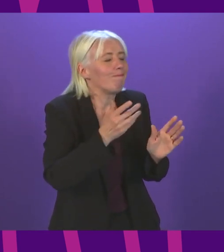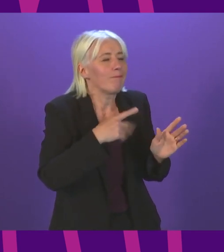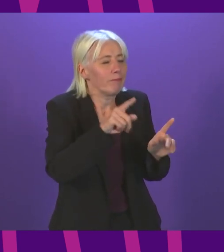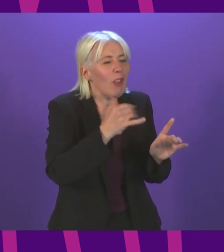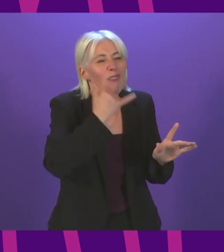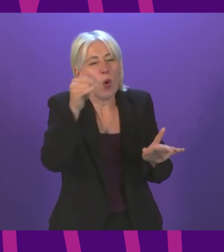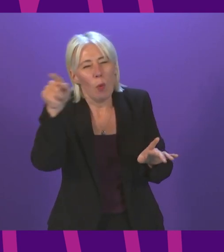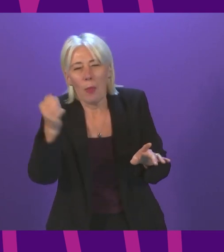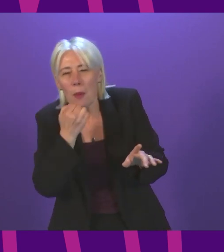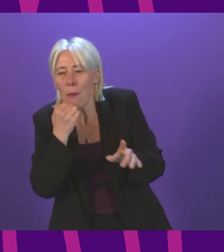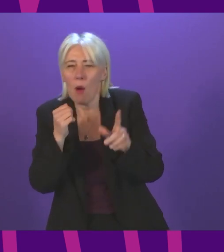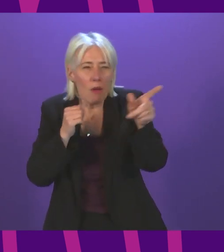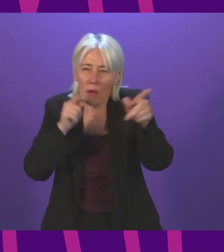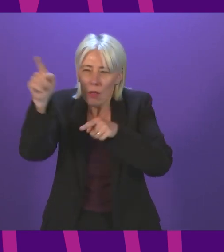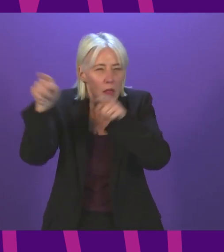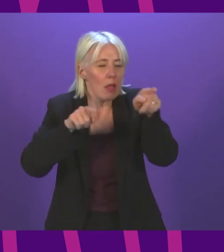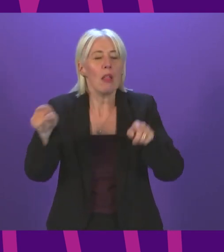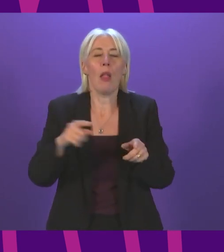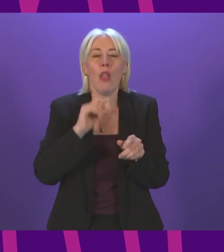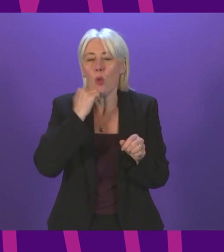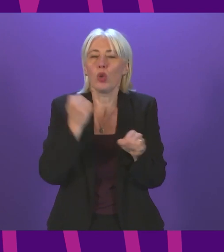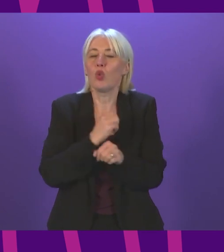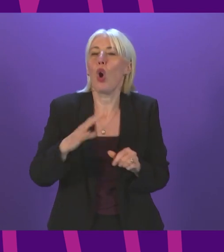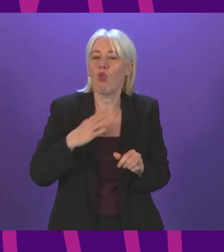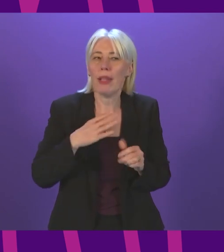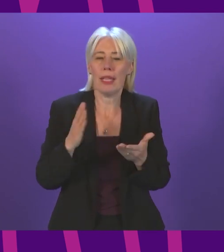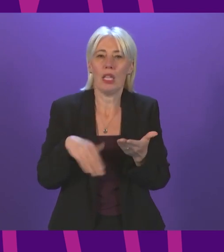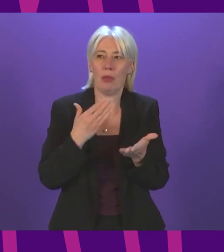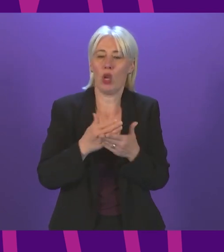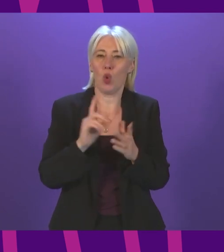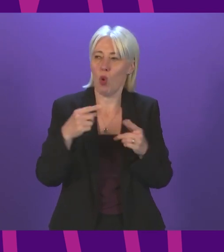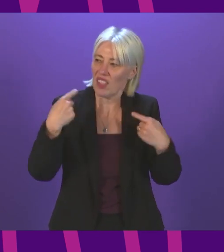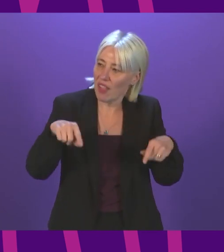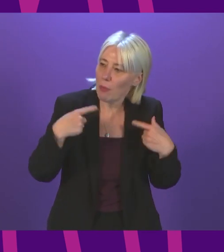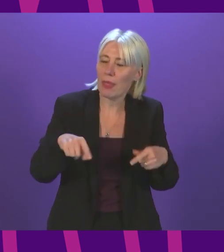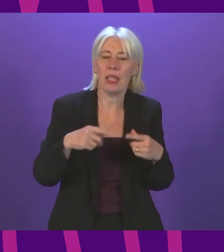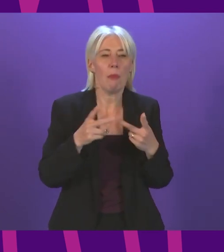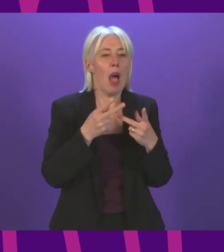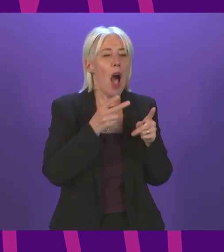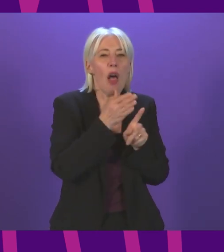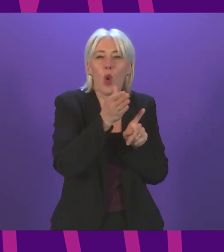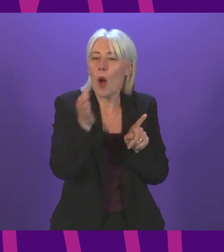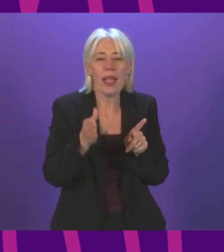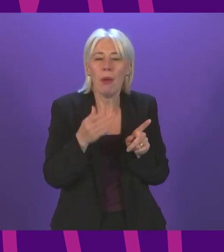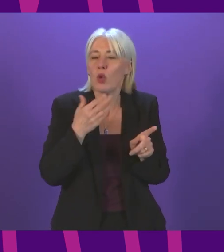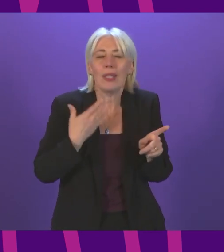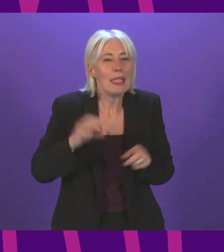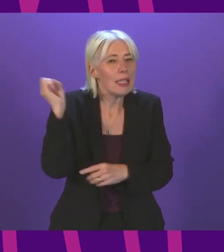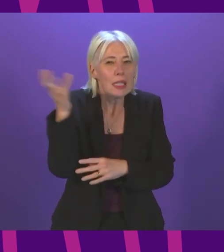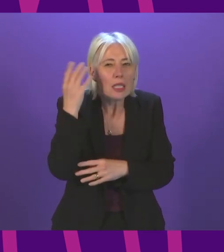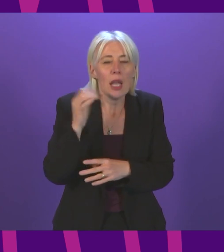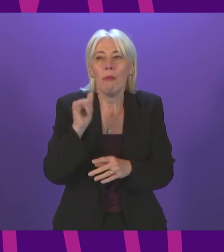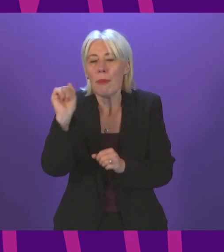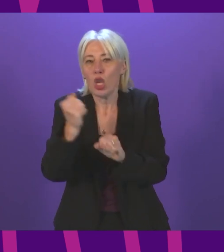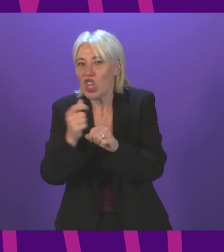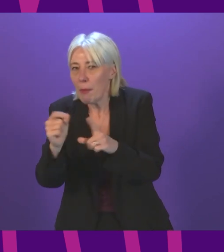both increasing clinical capacity and control centres and strengthening links to and availability of alternative pathways, which includes, for example, GPs,